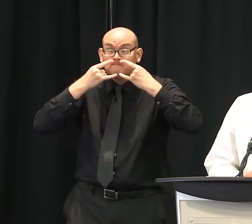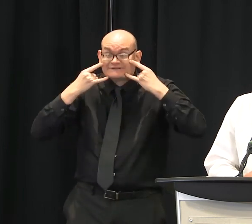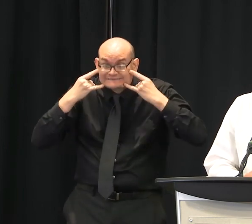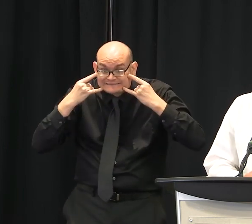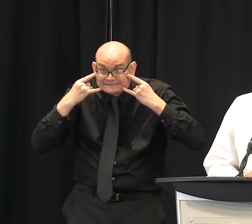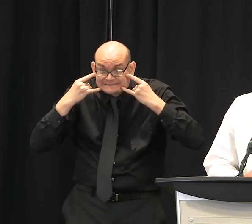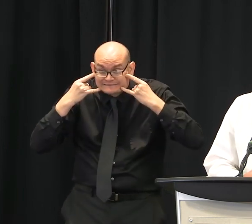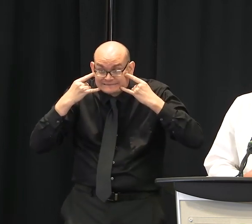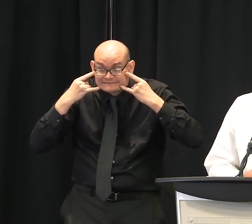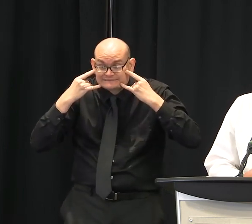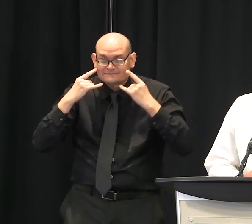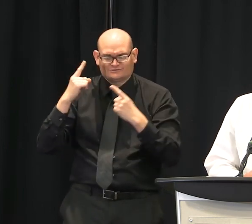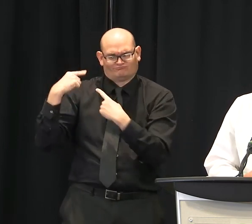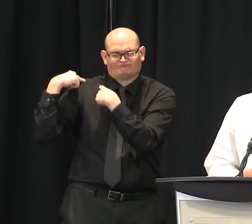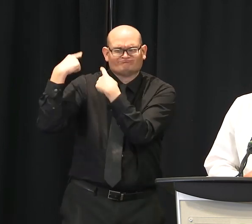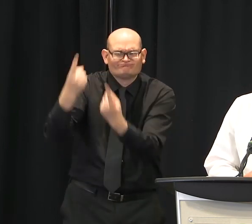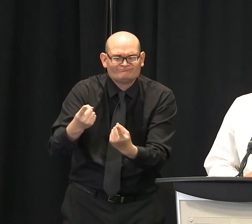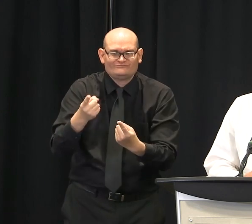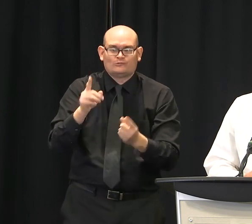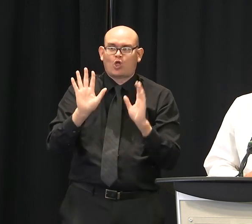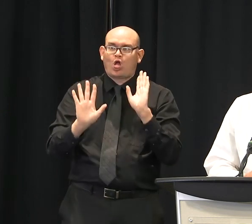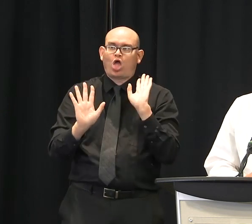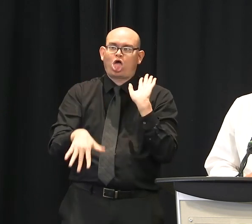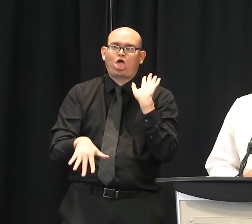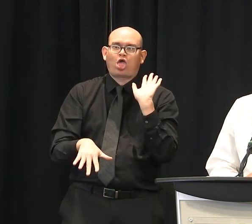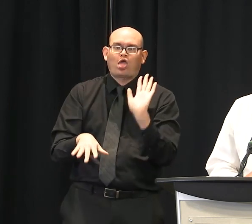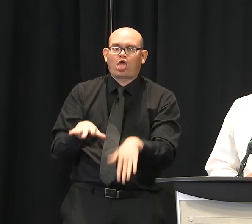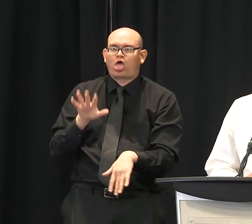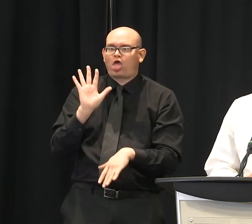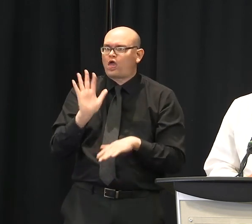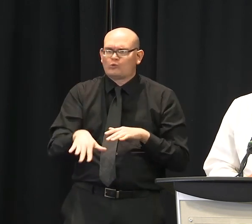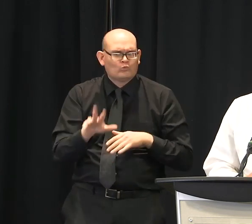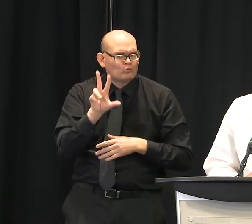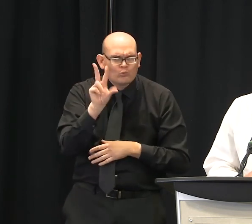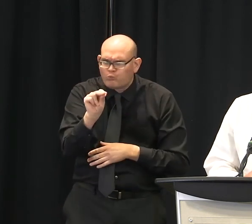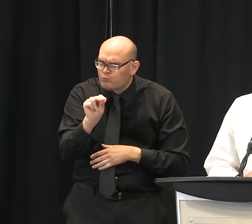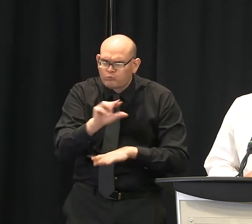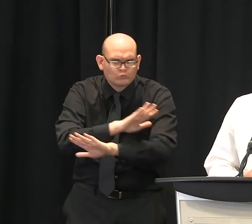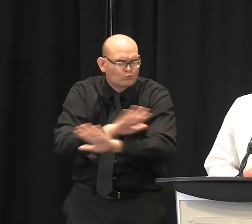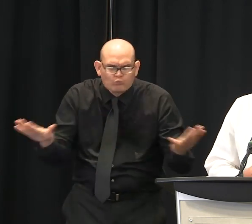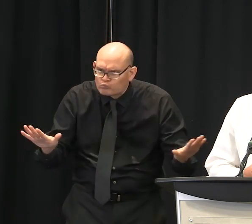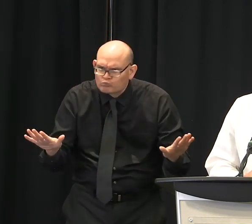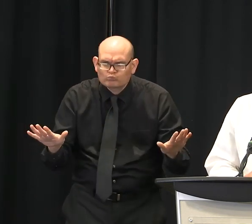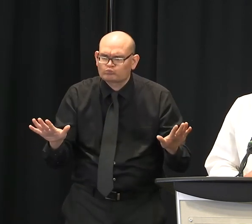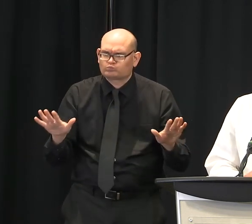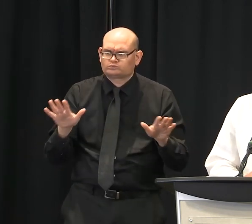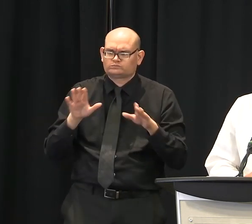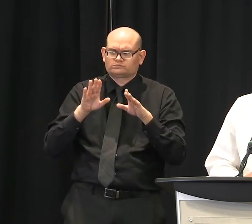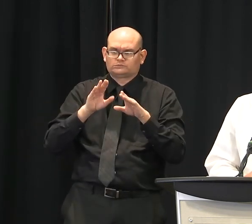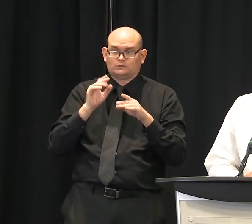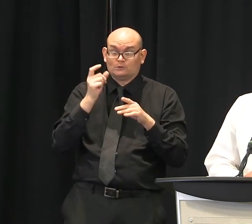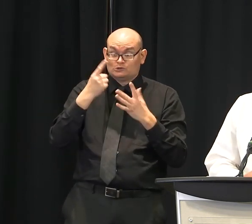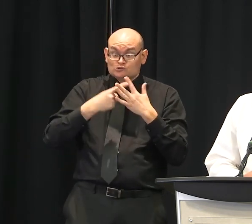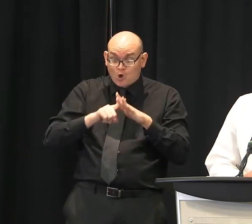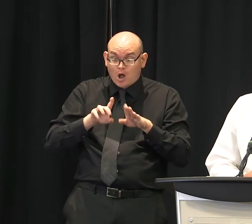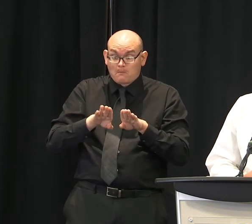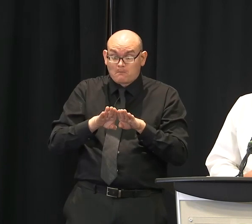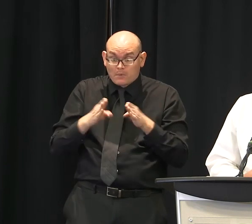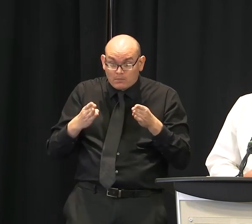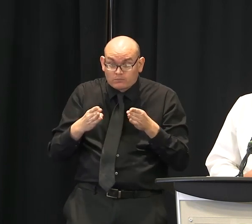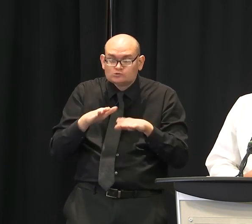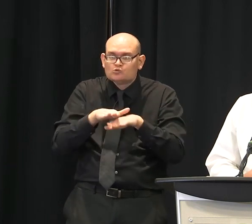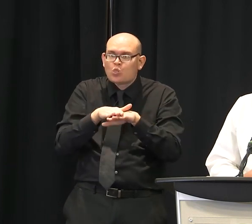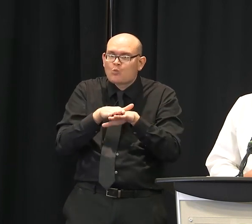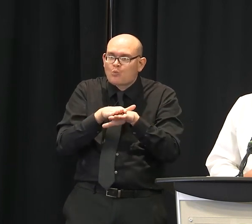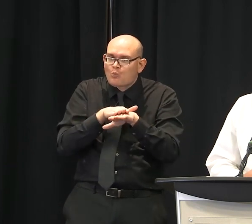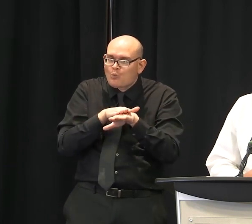and as exciting and great as that is for this wonderful community we live in, we have to be very cautious and remember